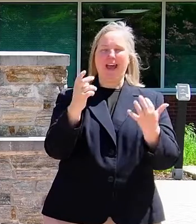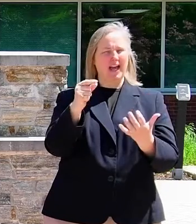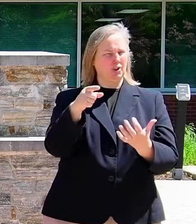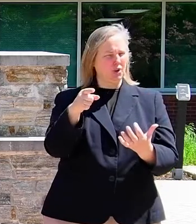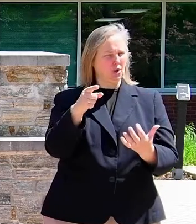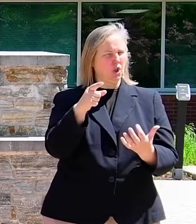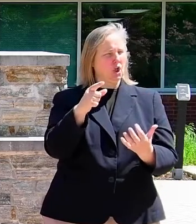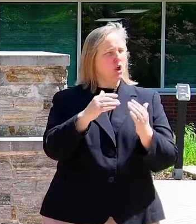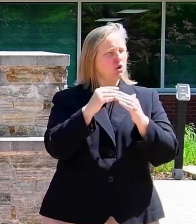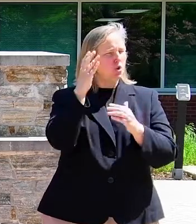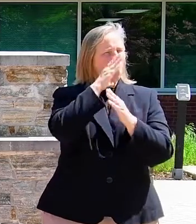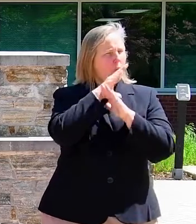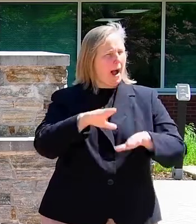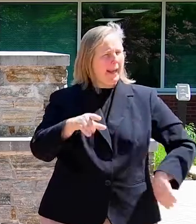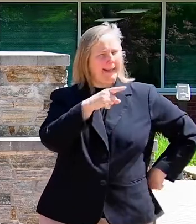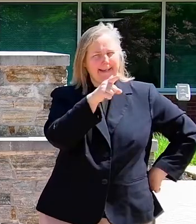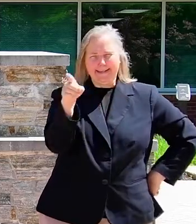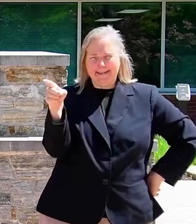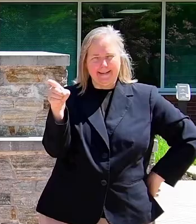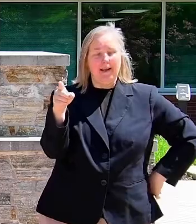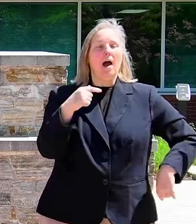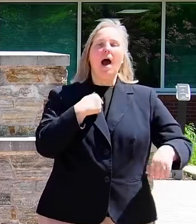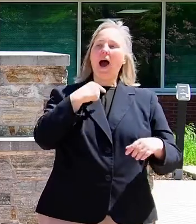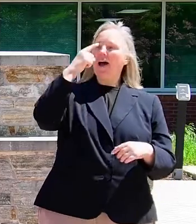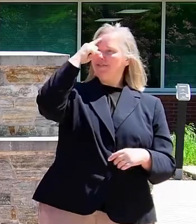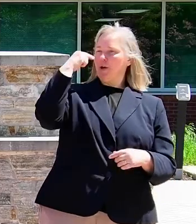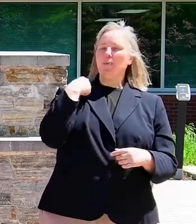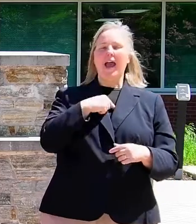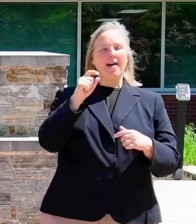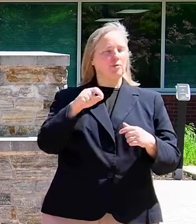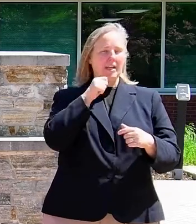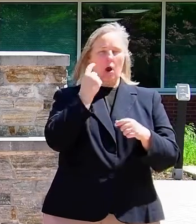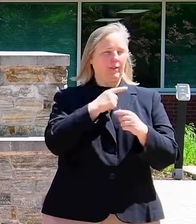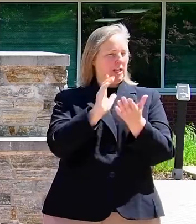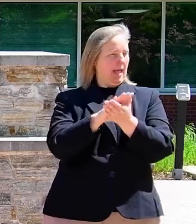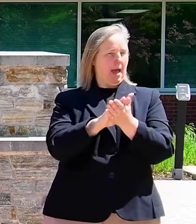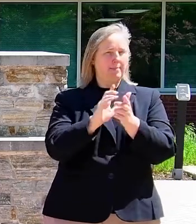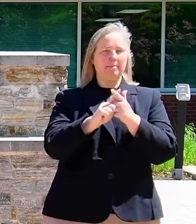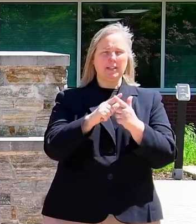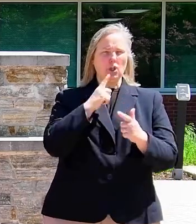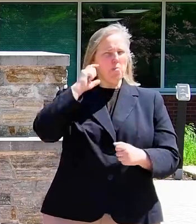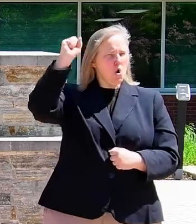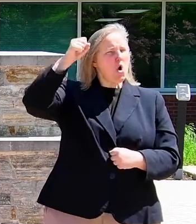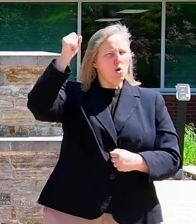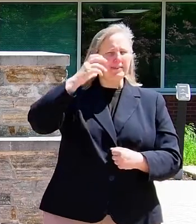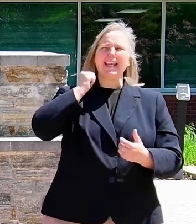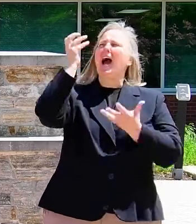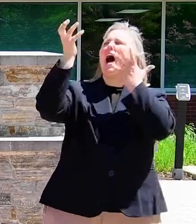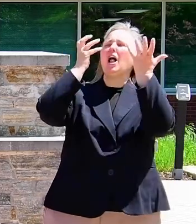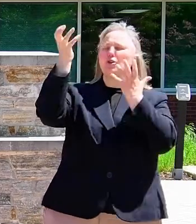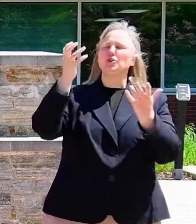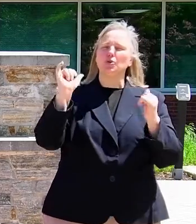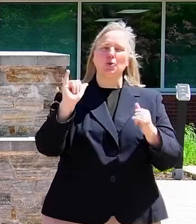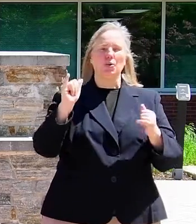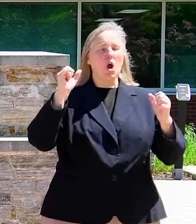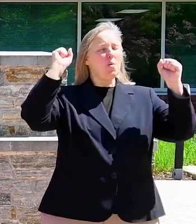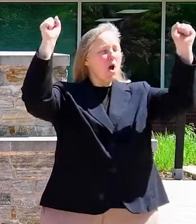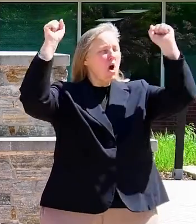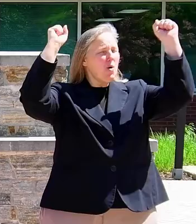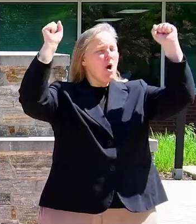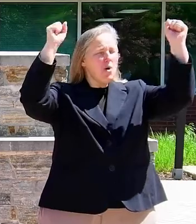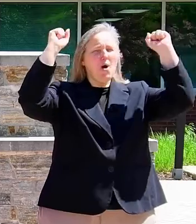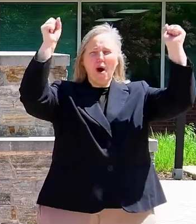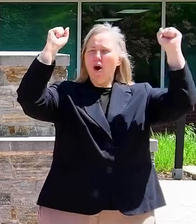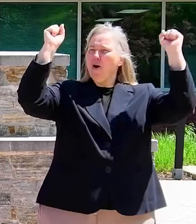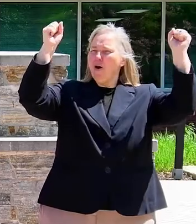too quiet. So I think we're going to have to not just clap, but some whoops and hollers as well. Yes, let's hear it.